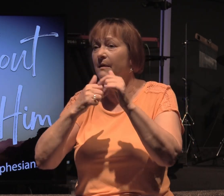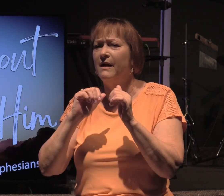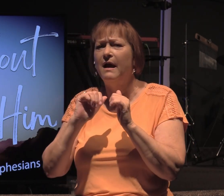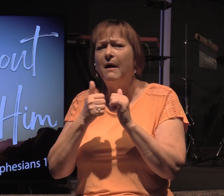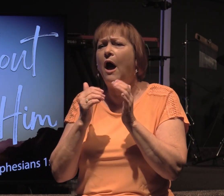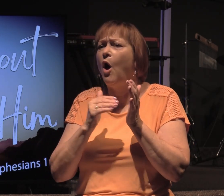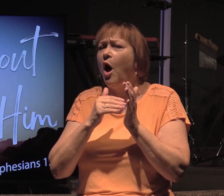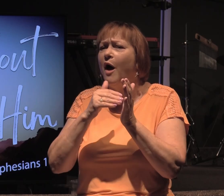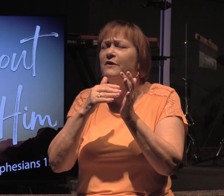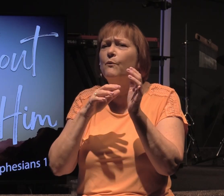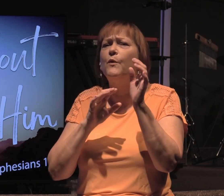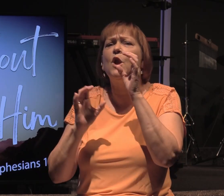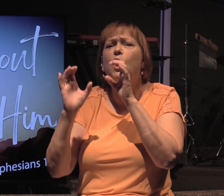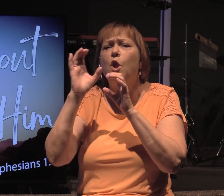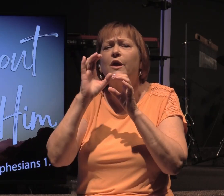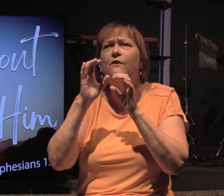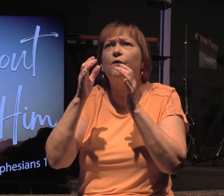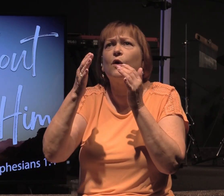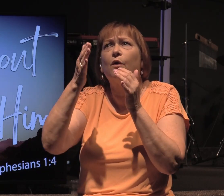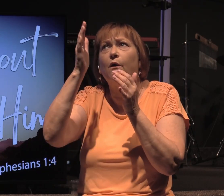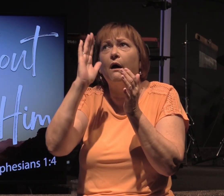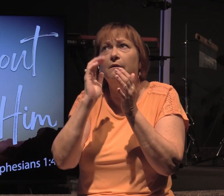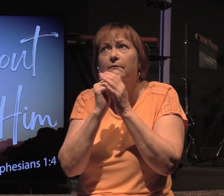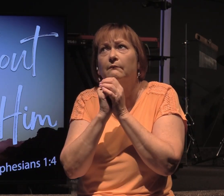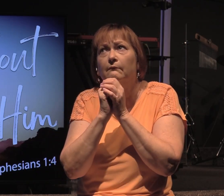how often are we looking for, God,